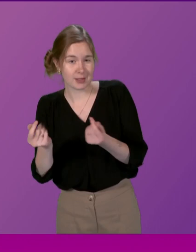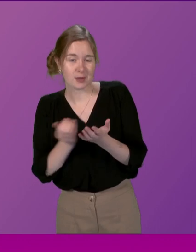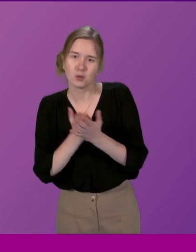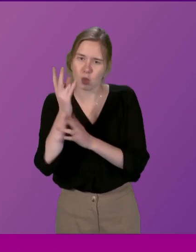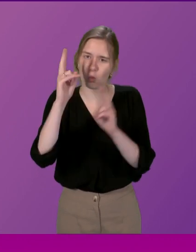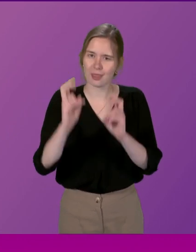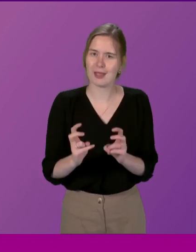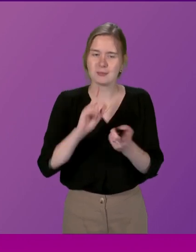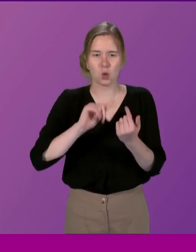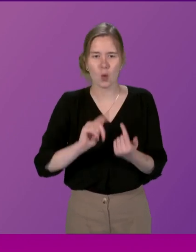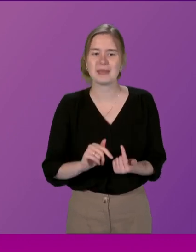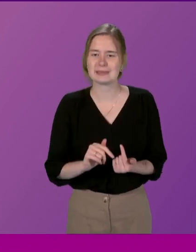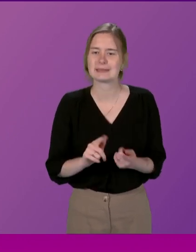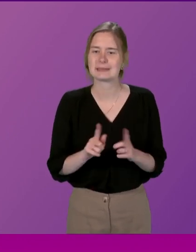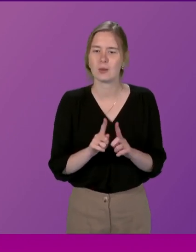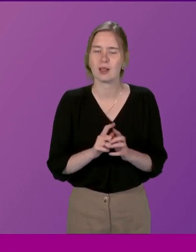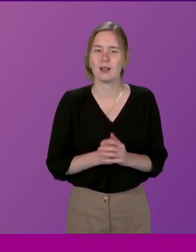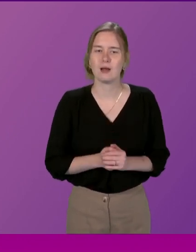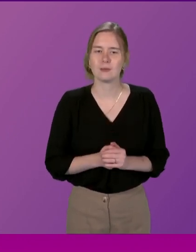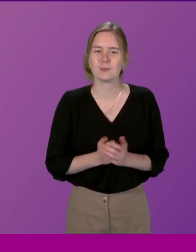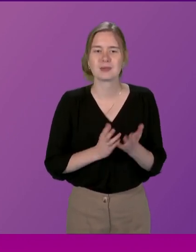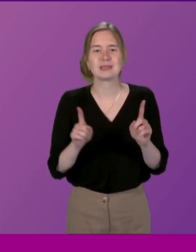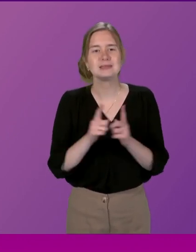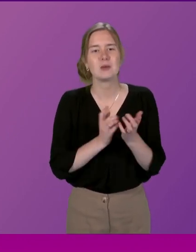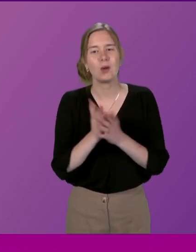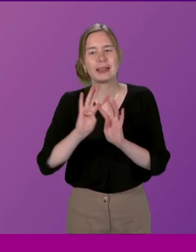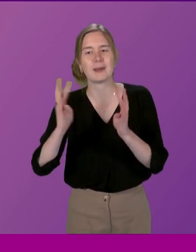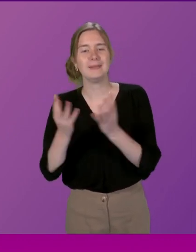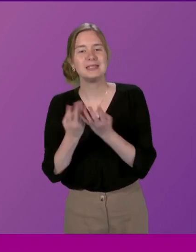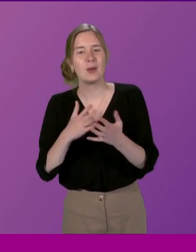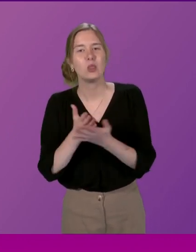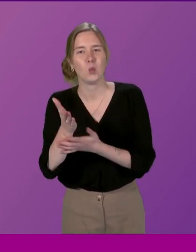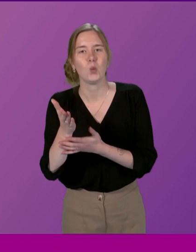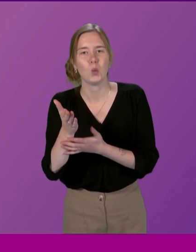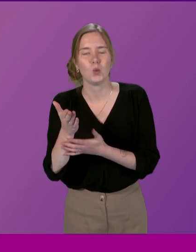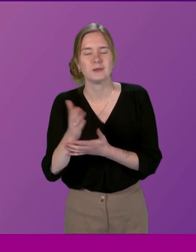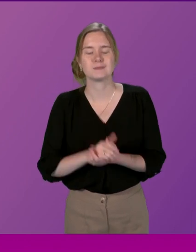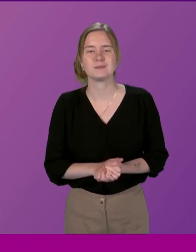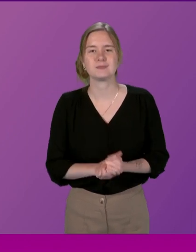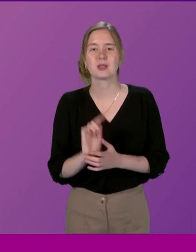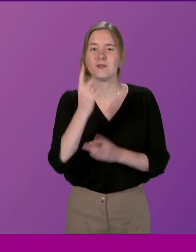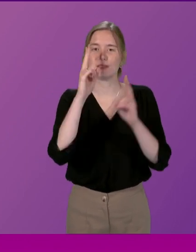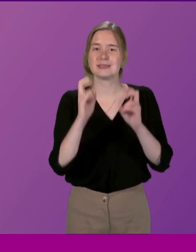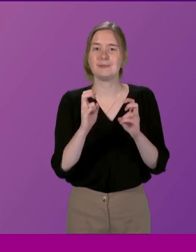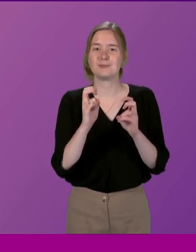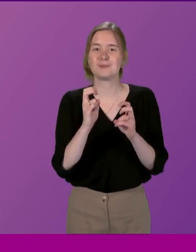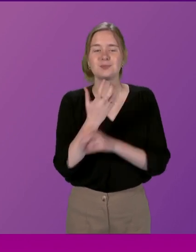would like to go through the themes and comment on some of these in the same way that the committee did first theme is